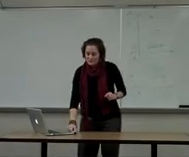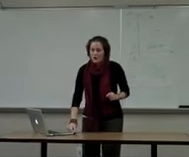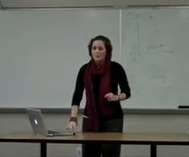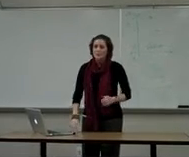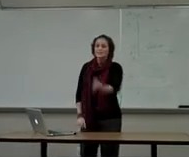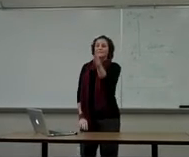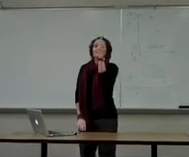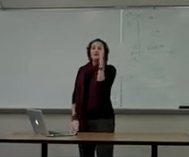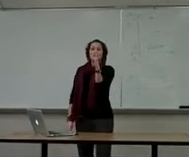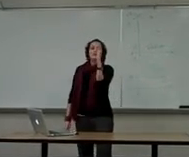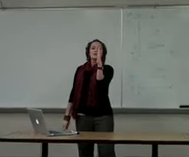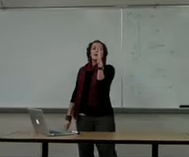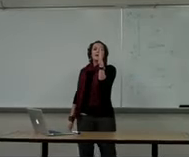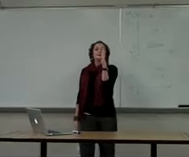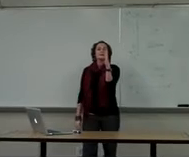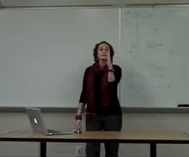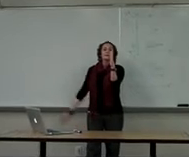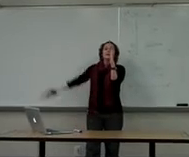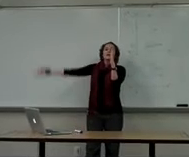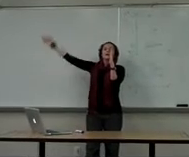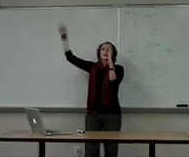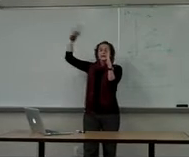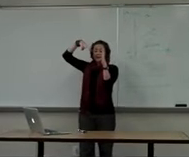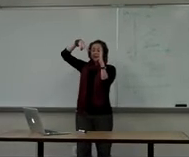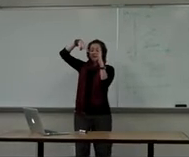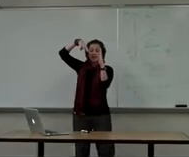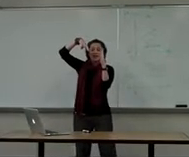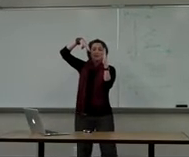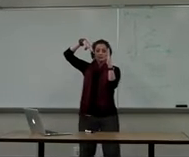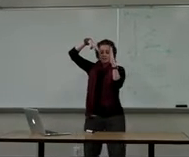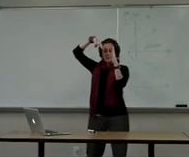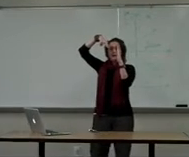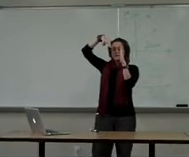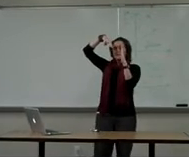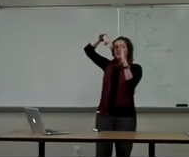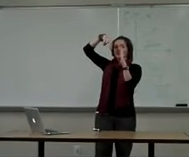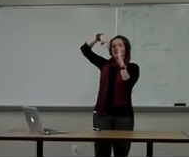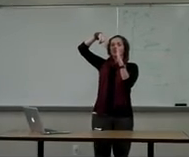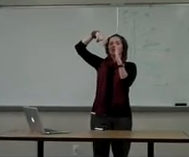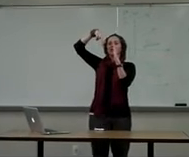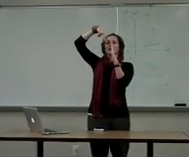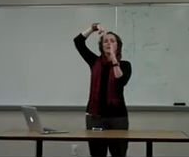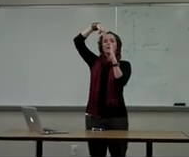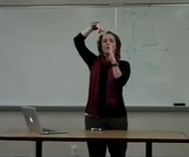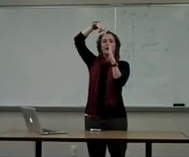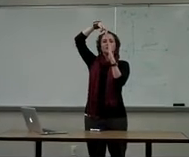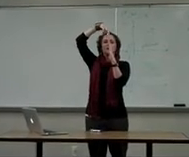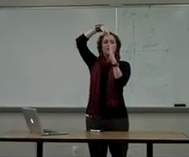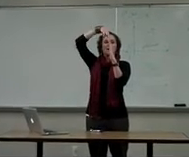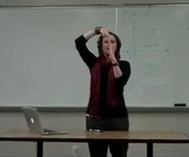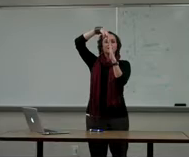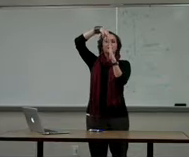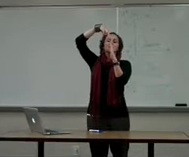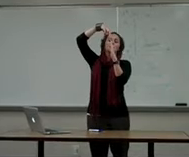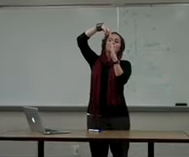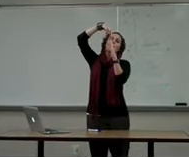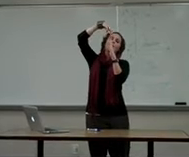of slope is a vertical line. Here is Joe. Well, unfortunately Joe can only walk to the right. So he